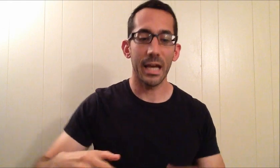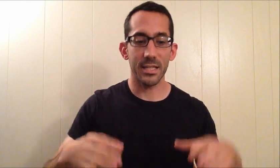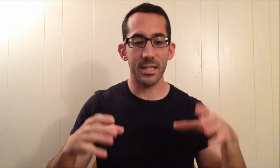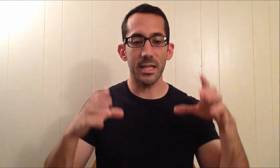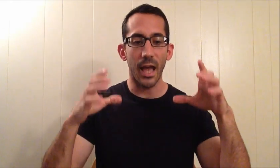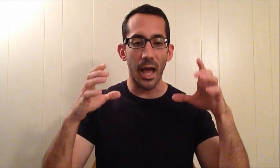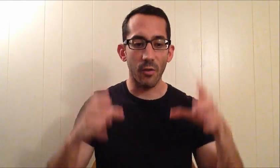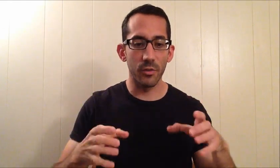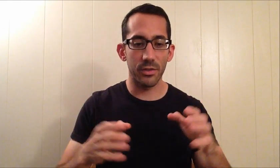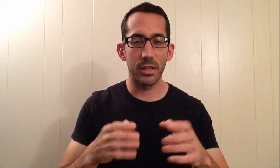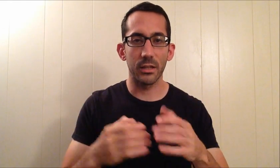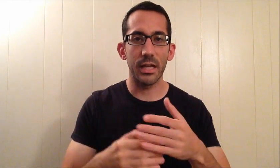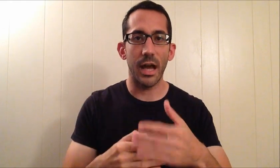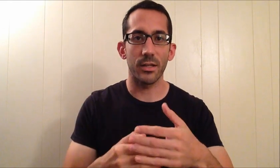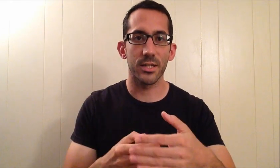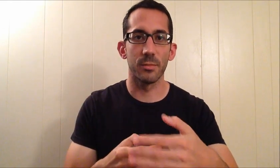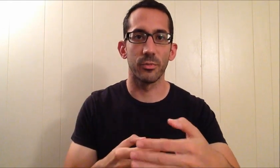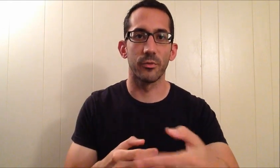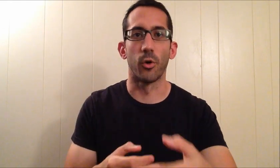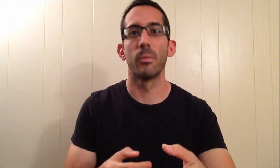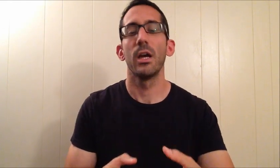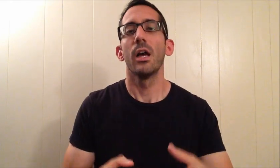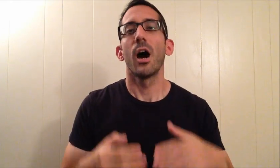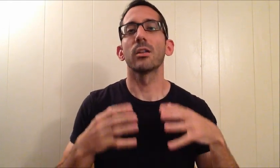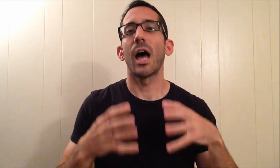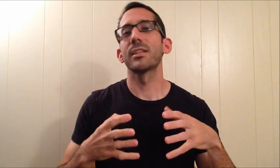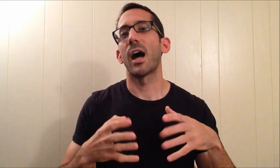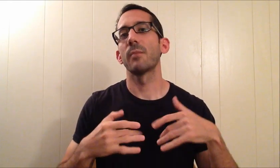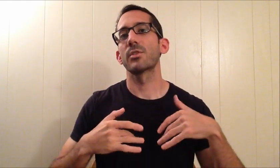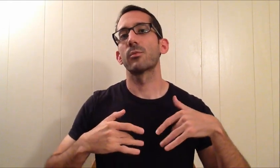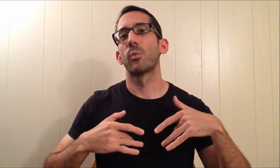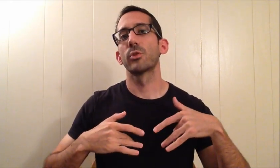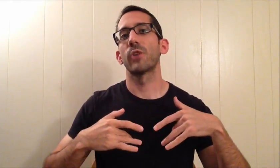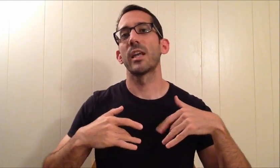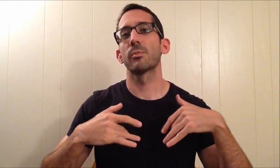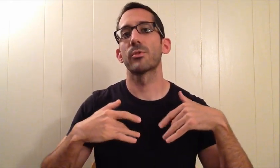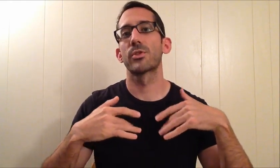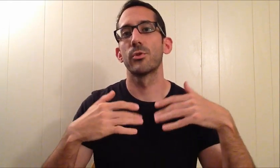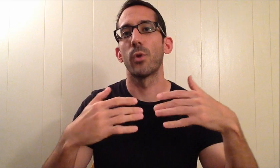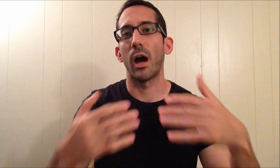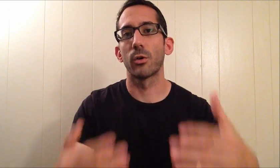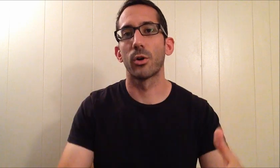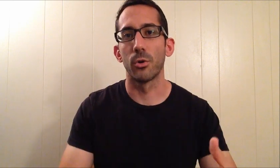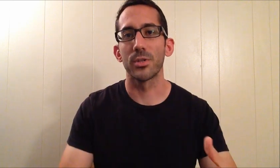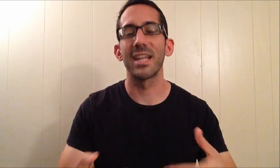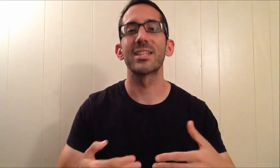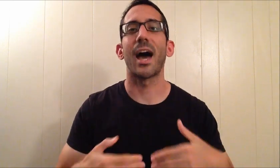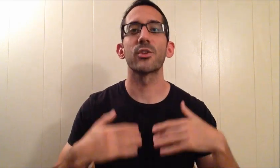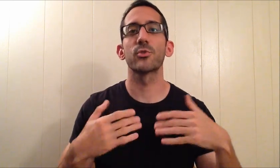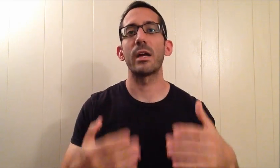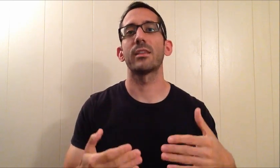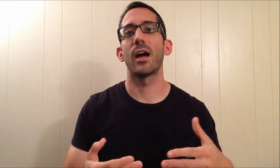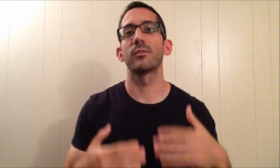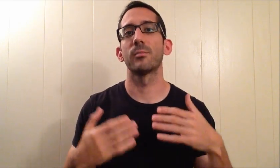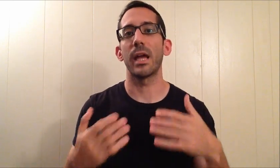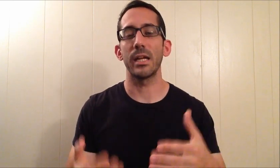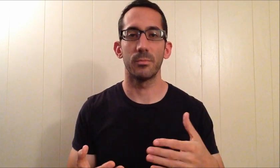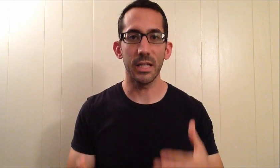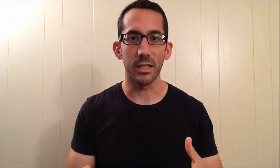can't see everything laid out in simple form. A lot of times when we're trying to pursue our goals, it's not a straight line from A to B.